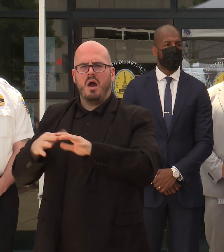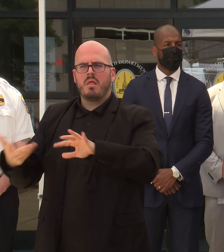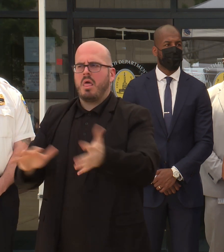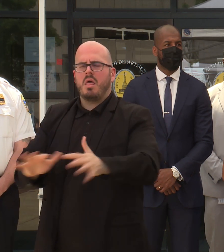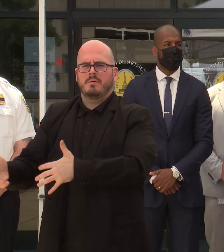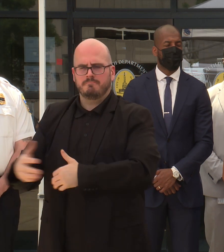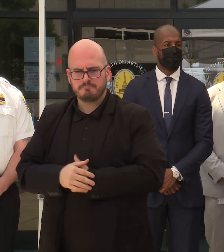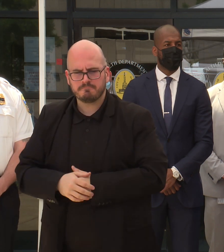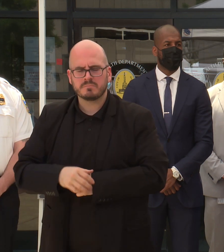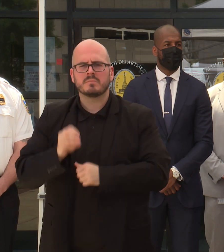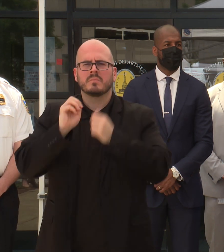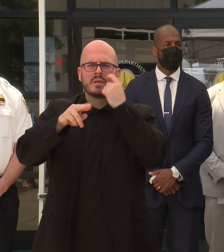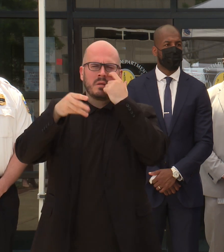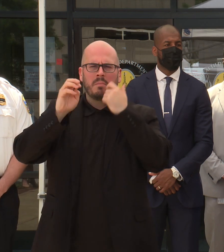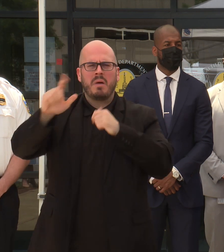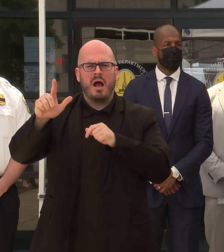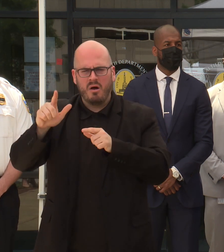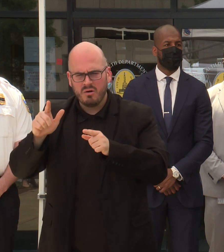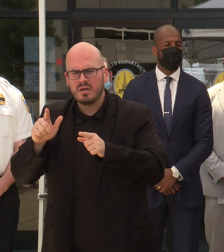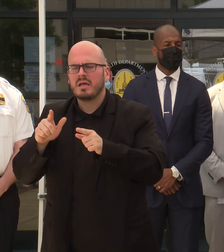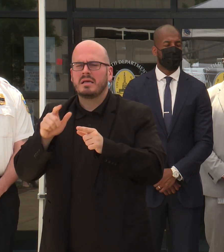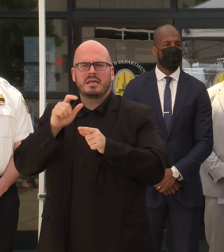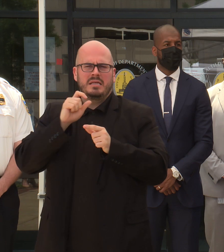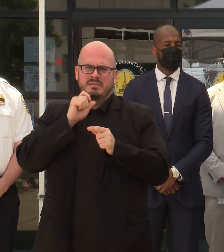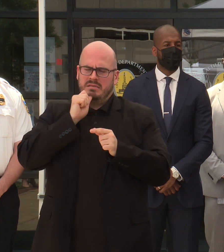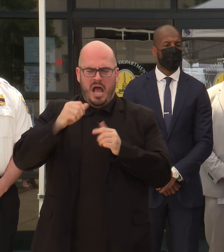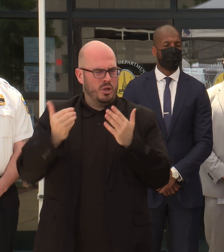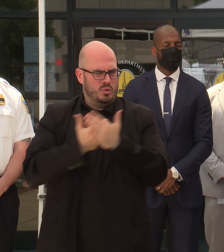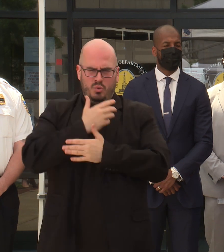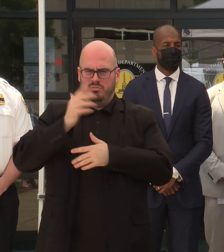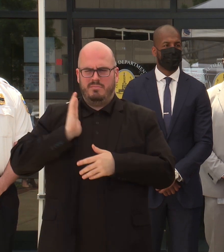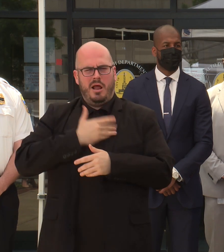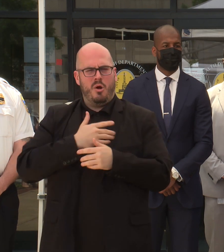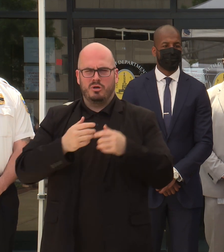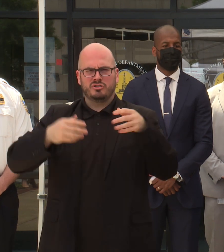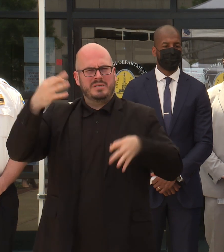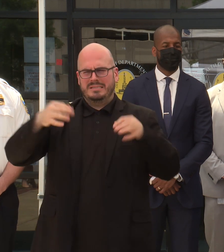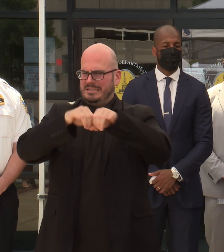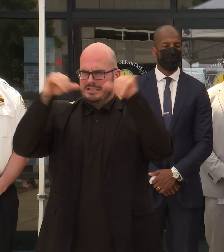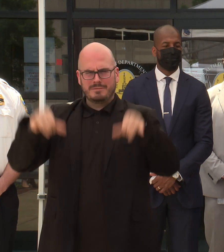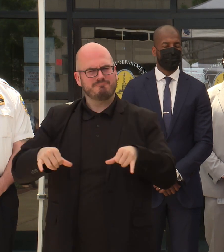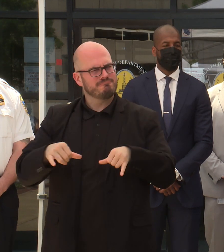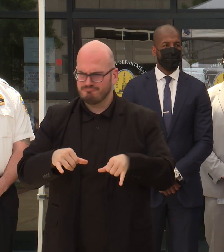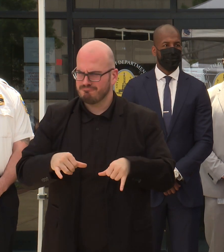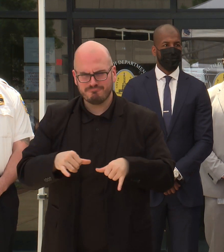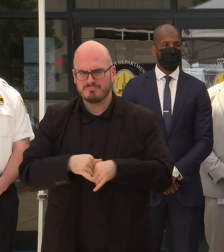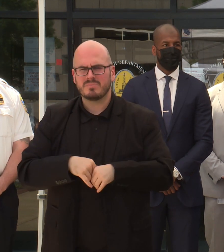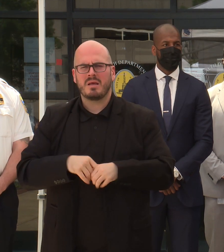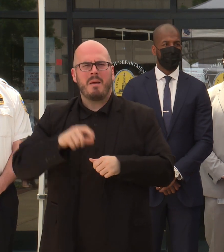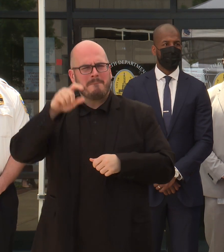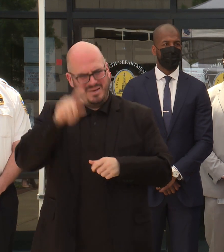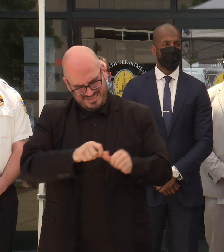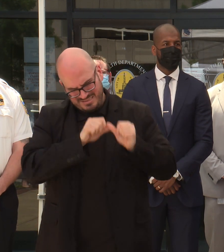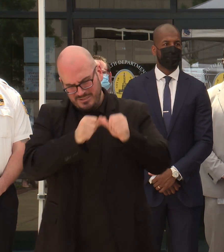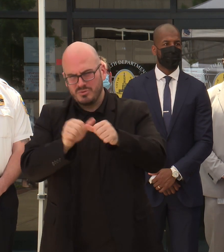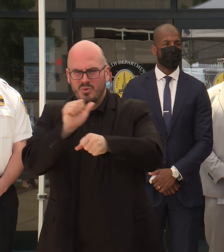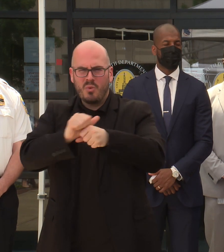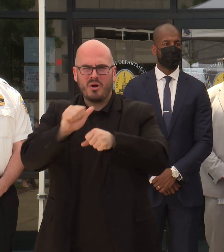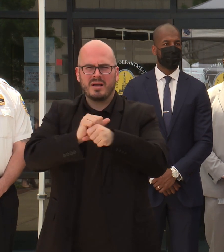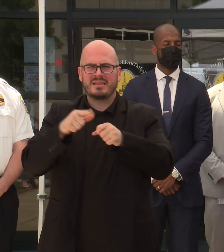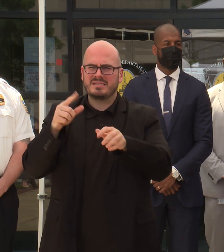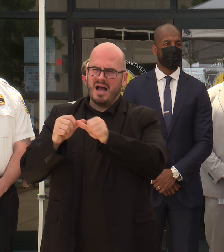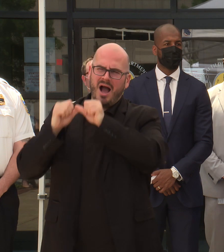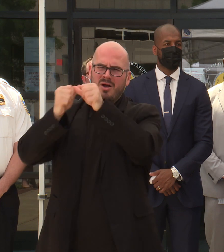yet again no stranger to our justice system, and we must continue to work even harder to end this